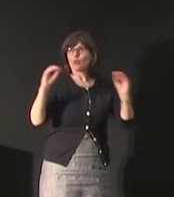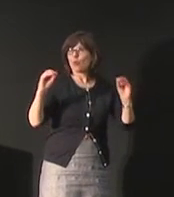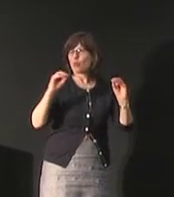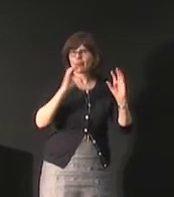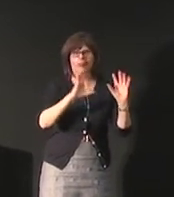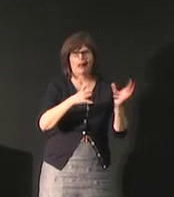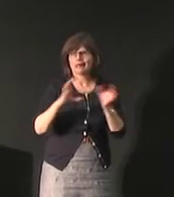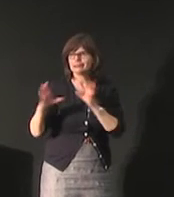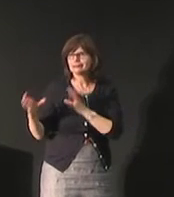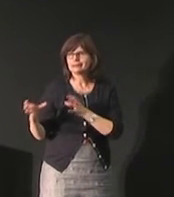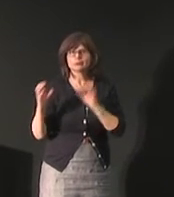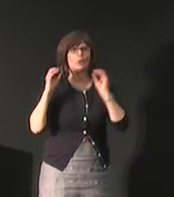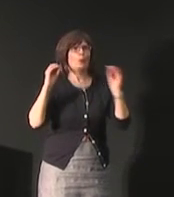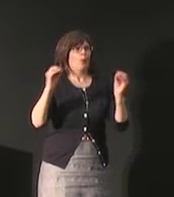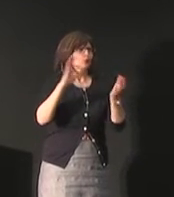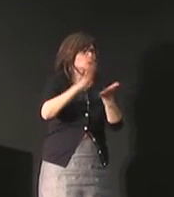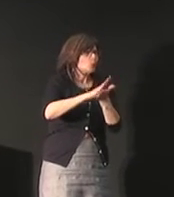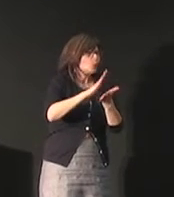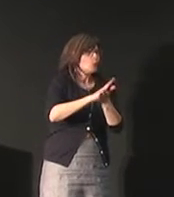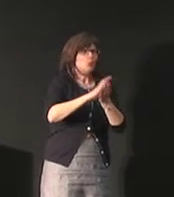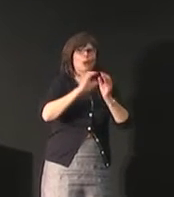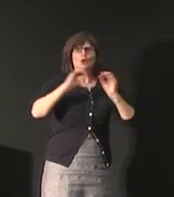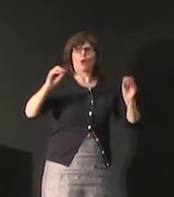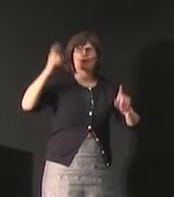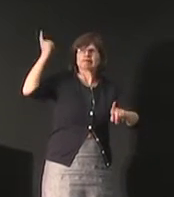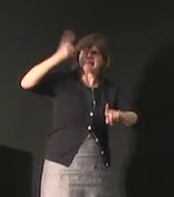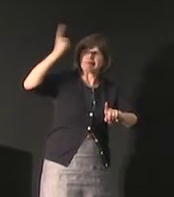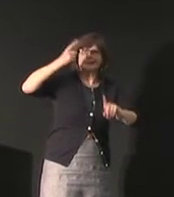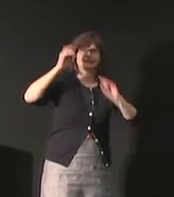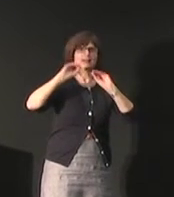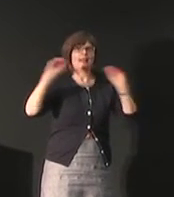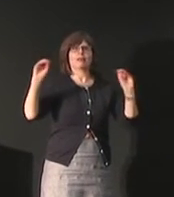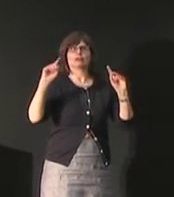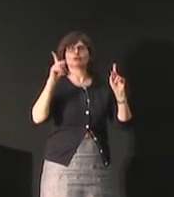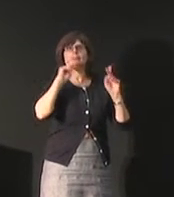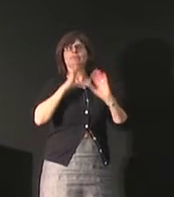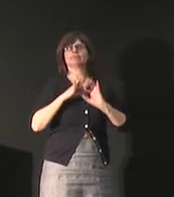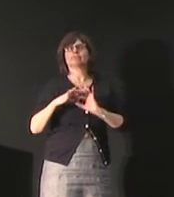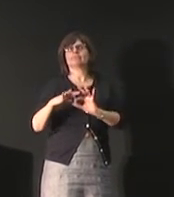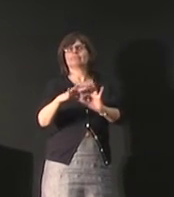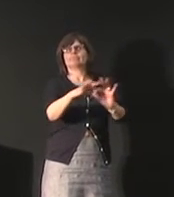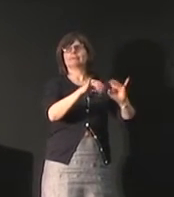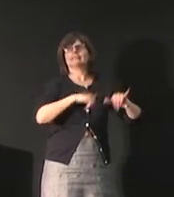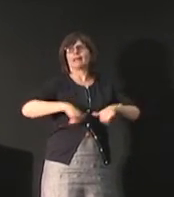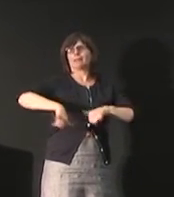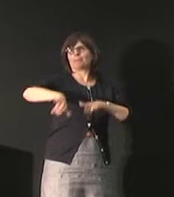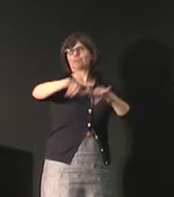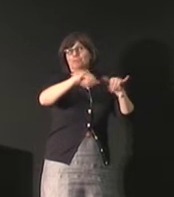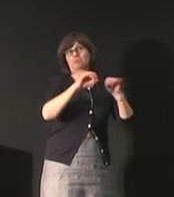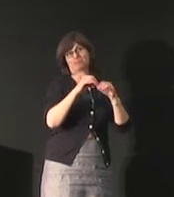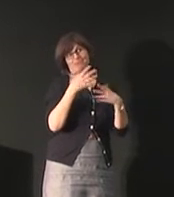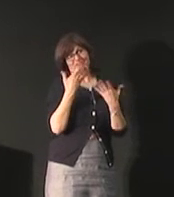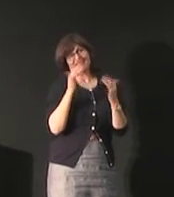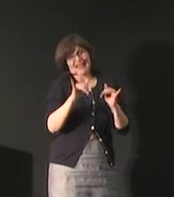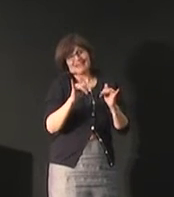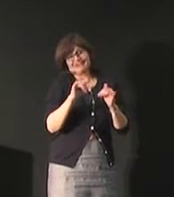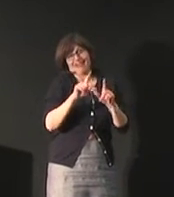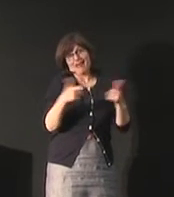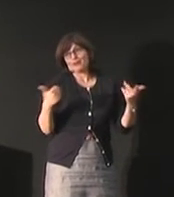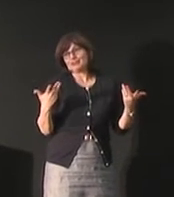understanding crosses gender and this is again I say not because anybody from outside standardized this or